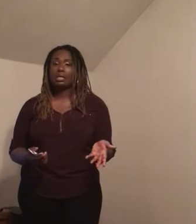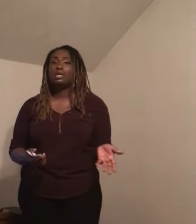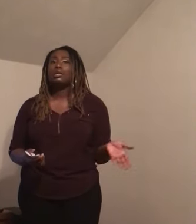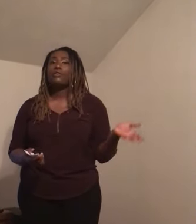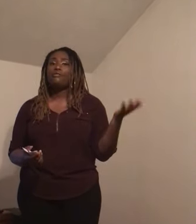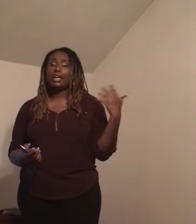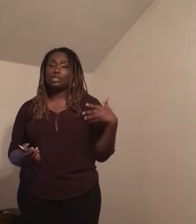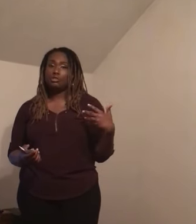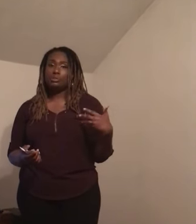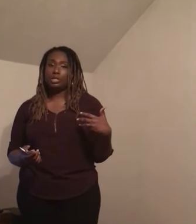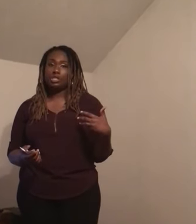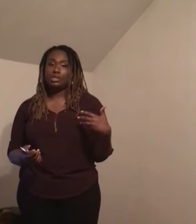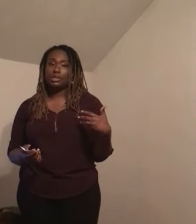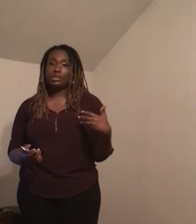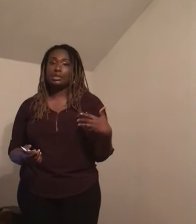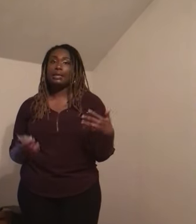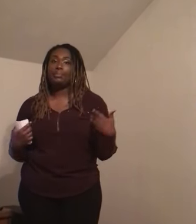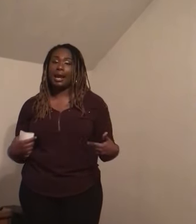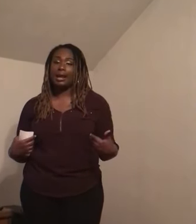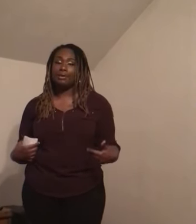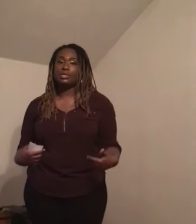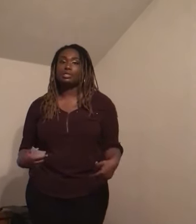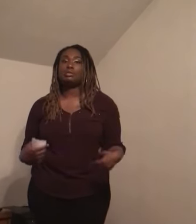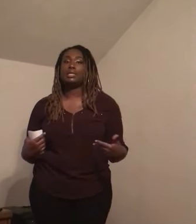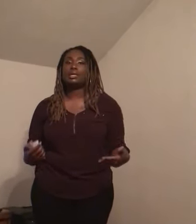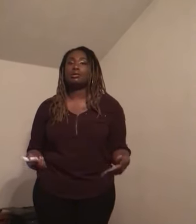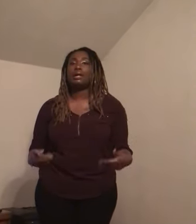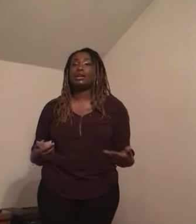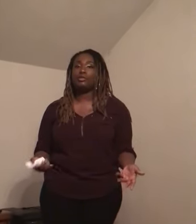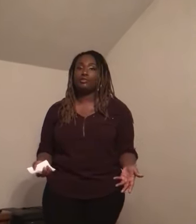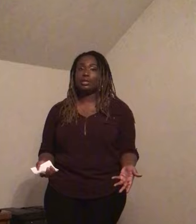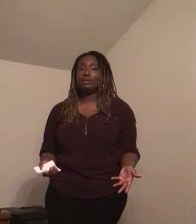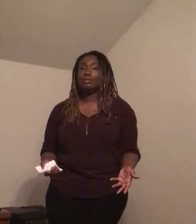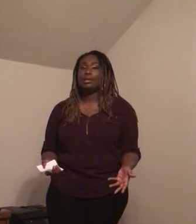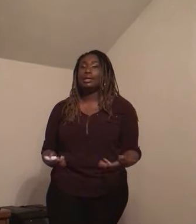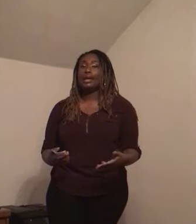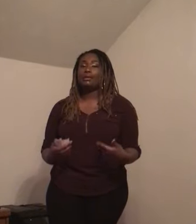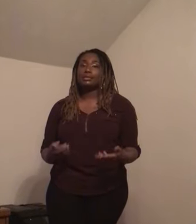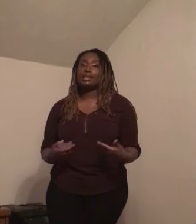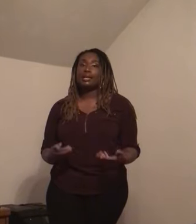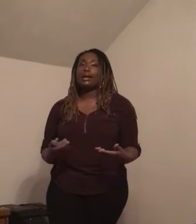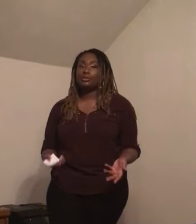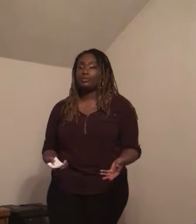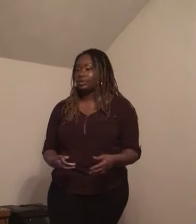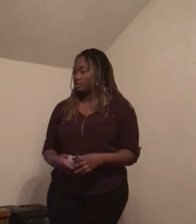facial expressions, and body language to tell how you feel and to say how you feel.